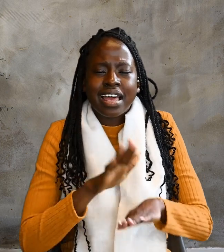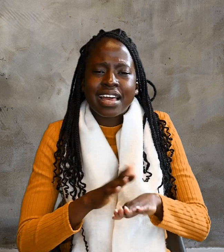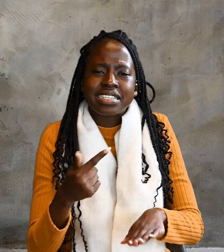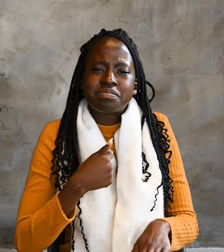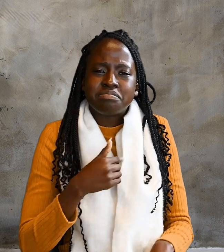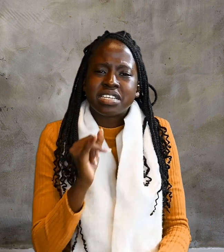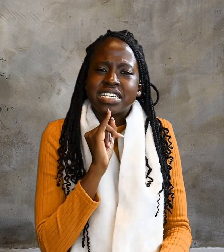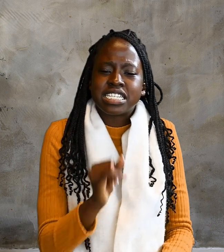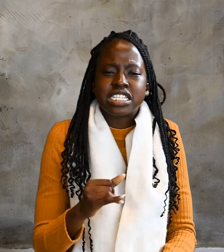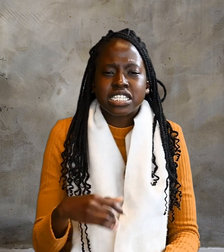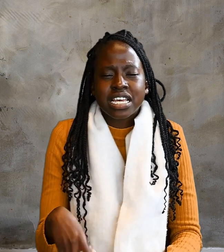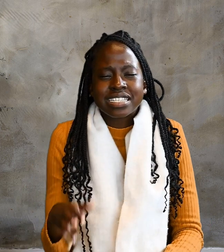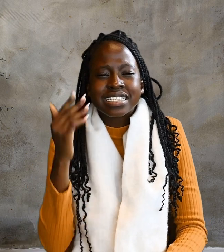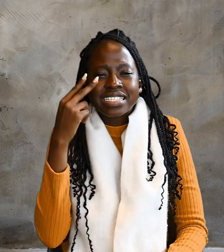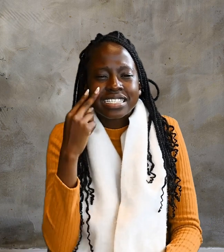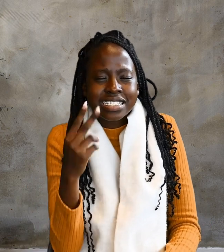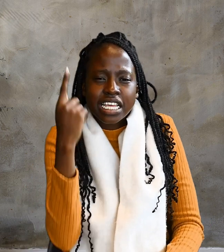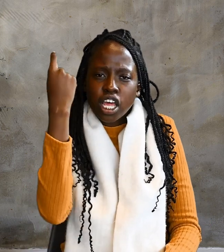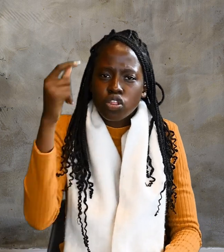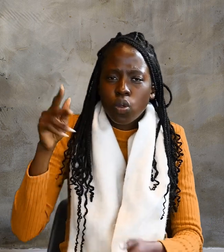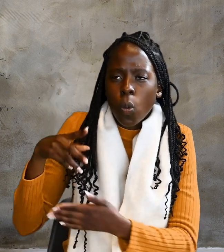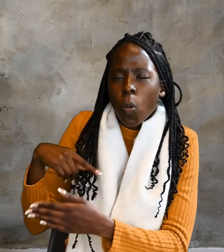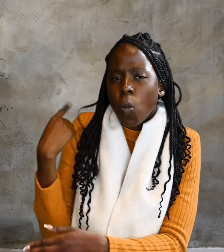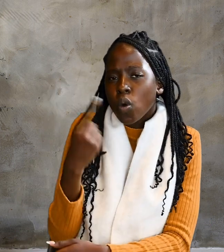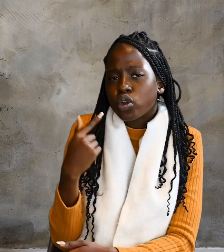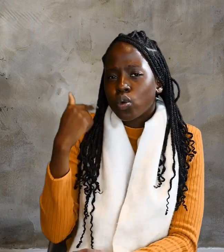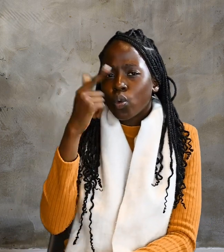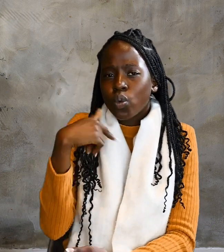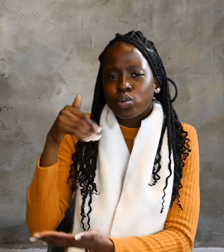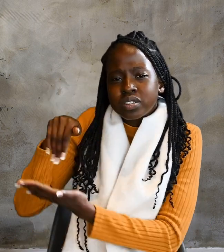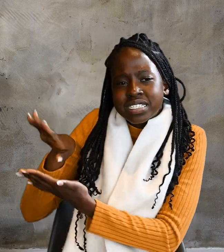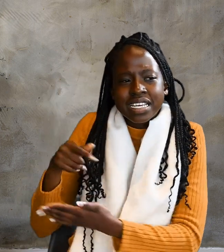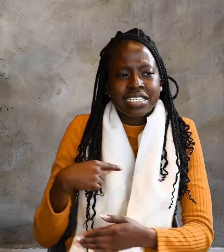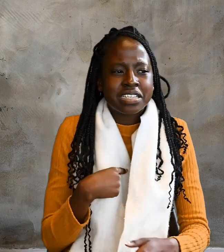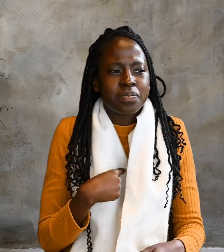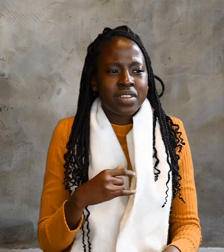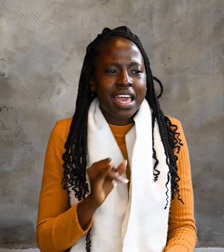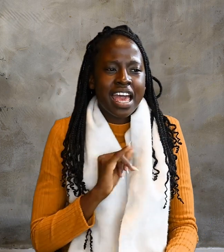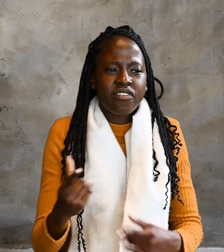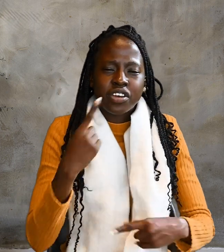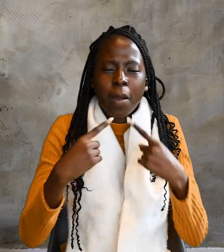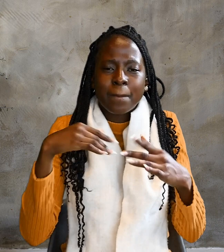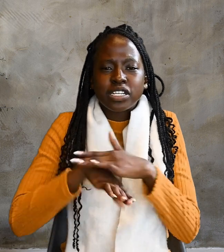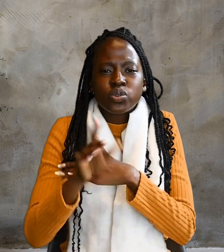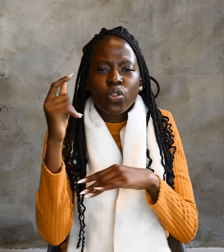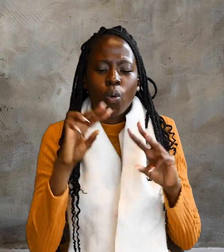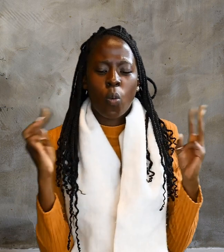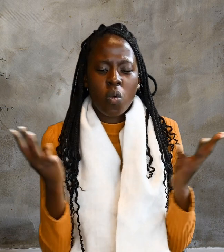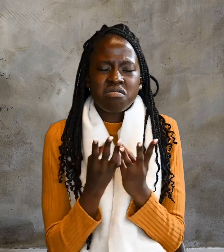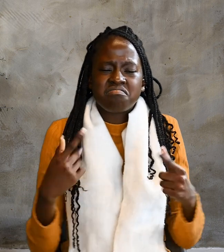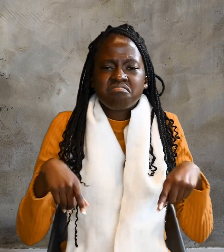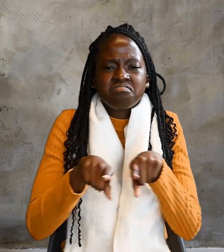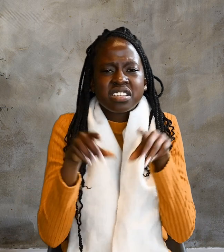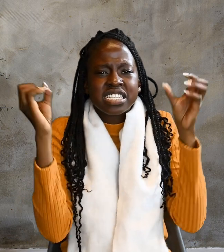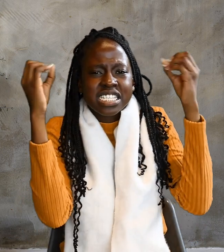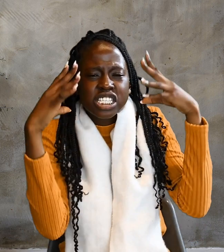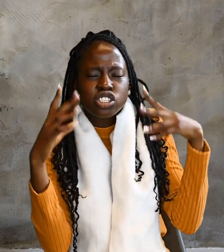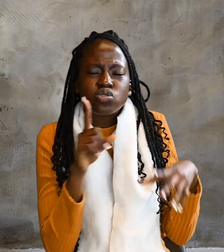the one who sent me. I have come into the world as a light, so that no one who